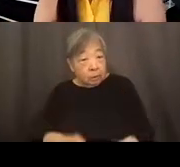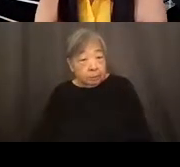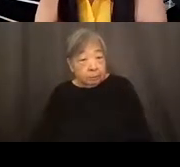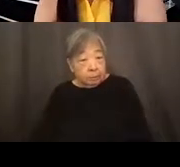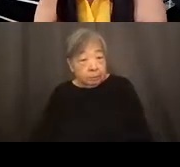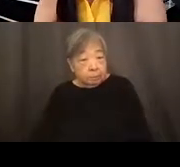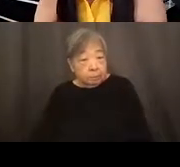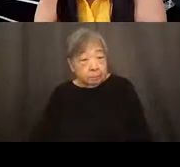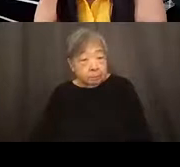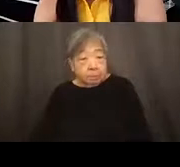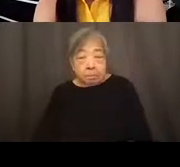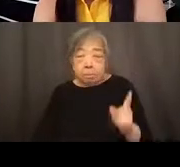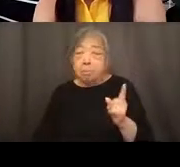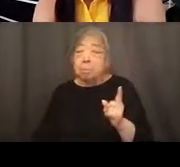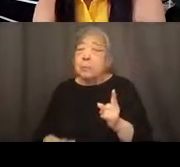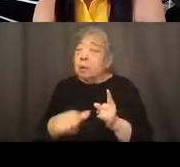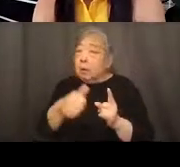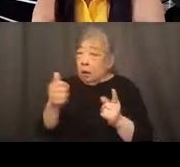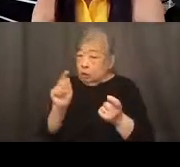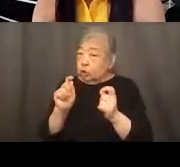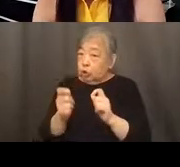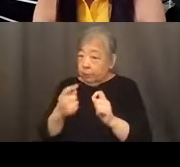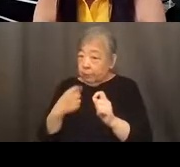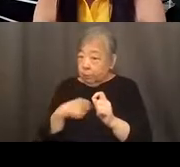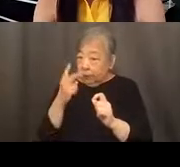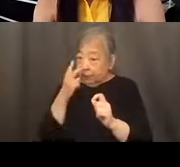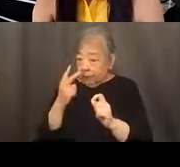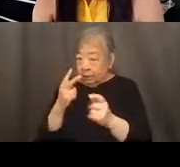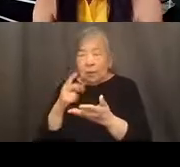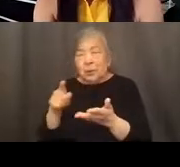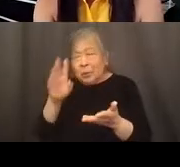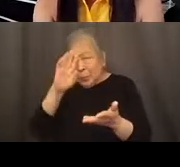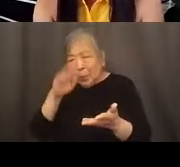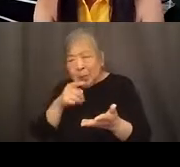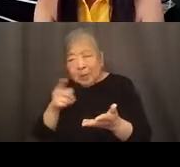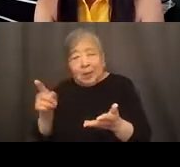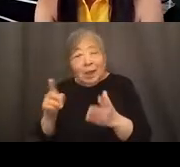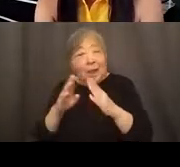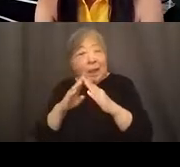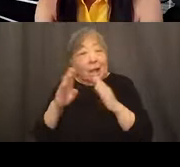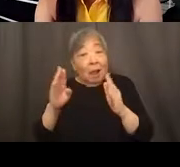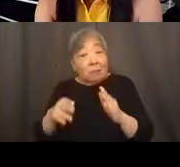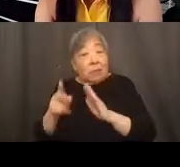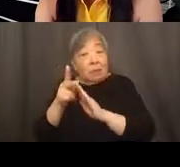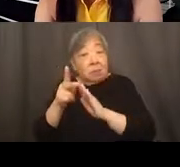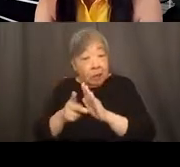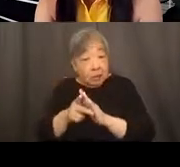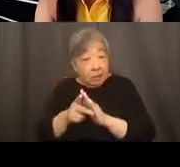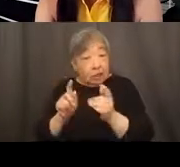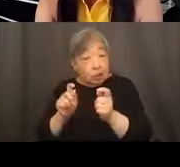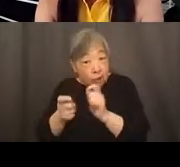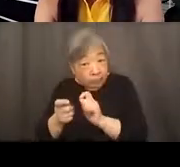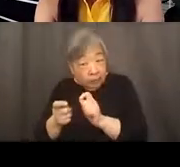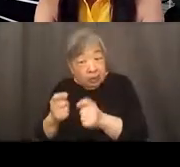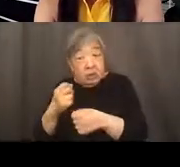Another shift that we're seeing is, and as you all know this, there's a shift in housing policy around the country to make